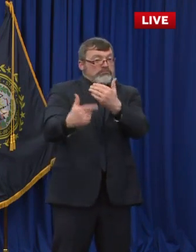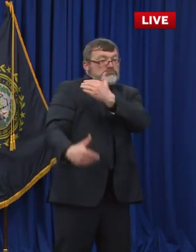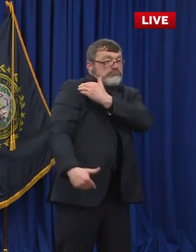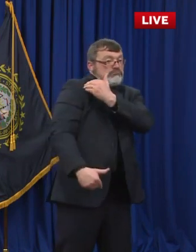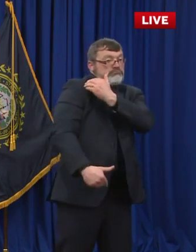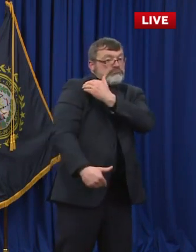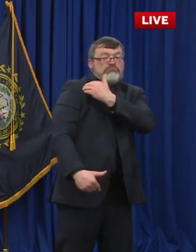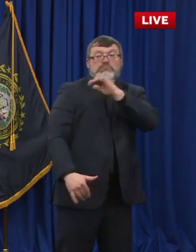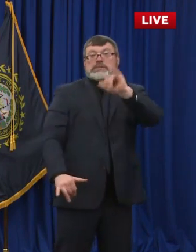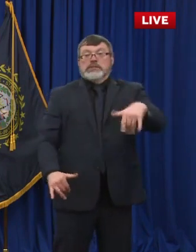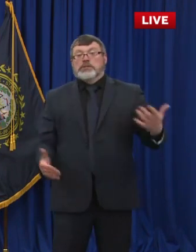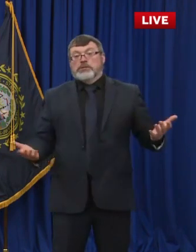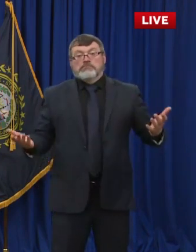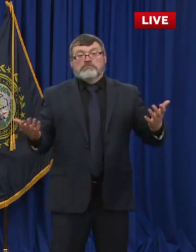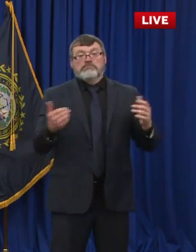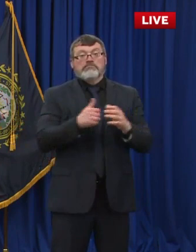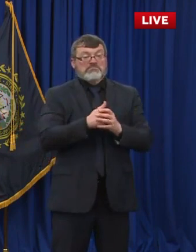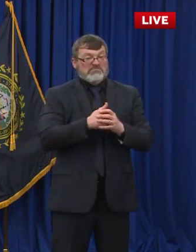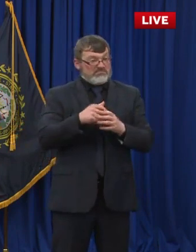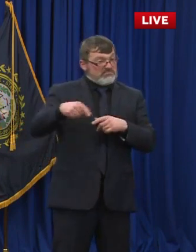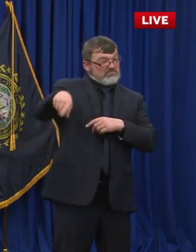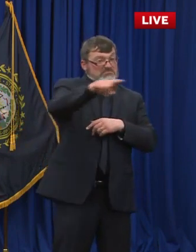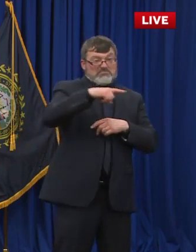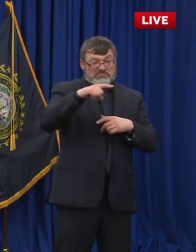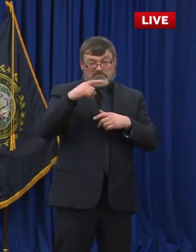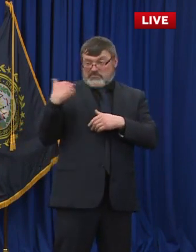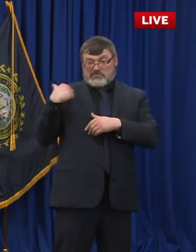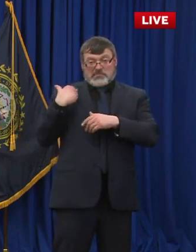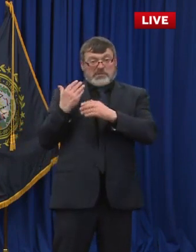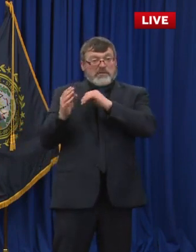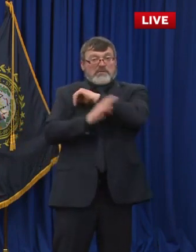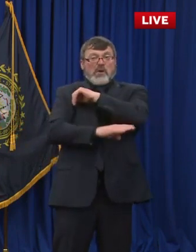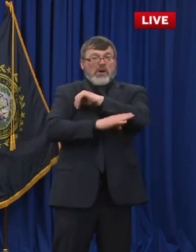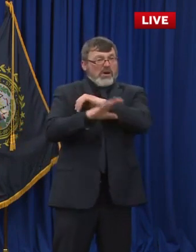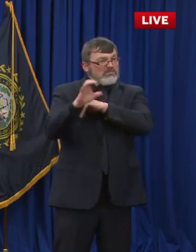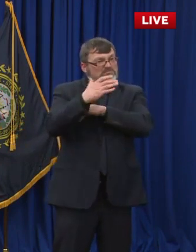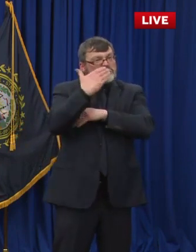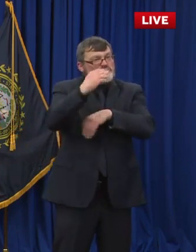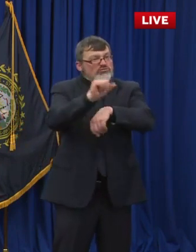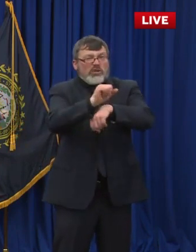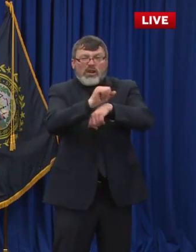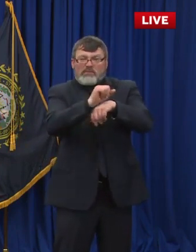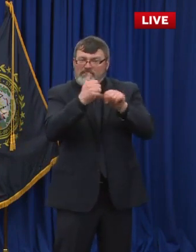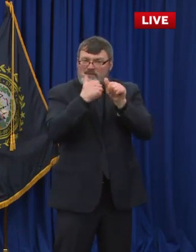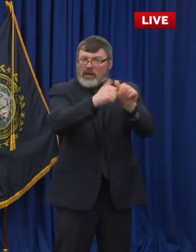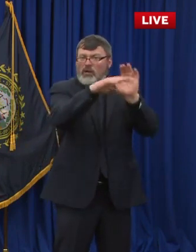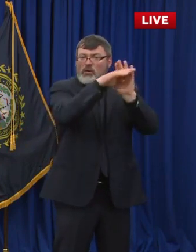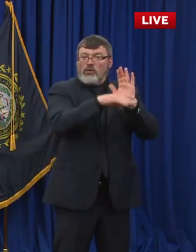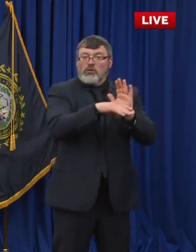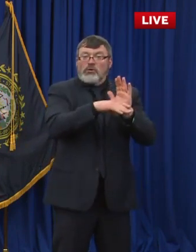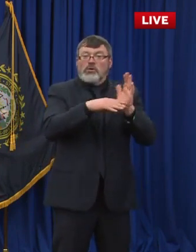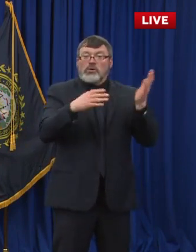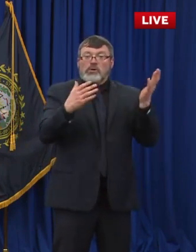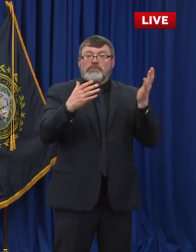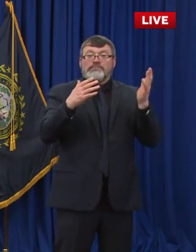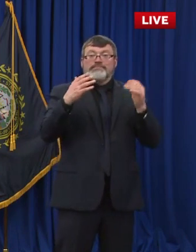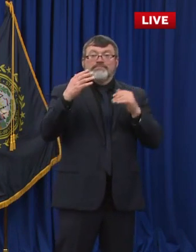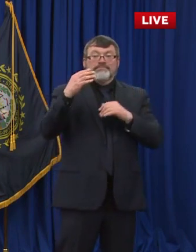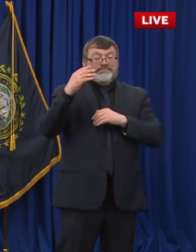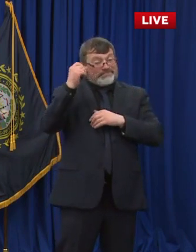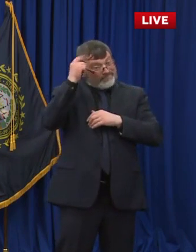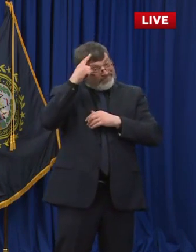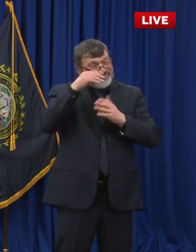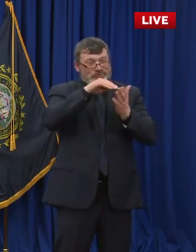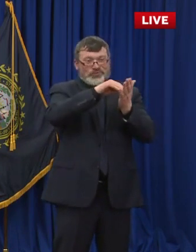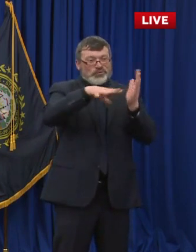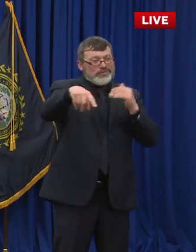their, you know, trying to maintain the guidance. It really is up to the students to adhere to it, right? It really is up to the students to, I think, have their best